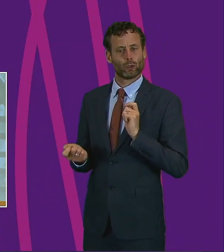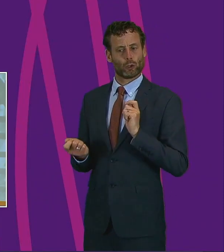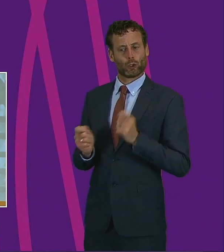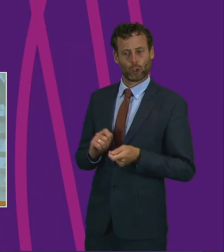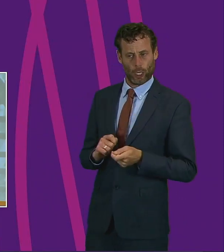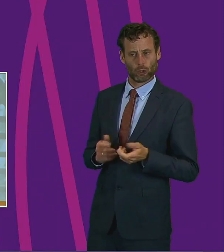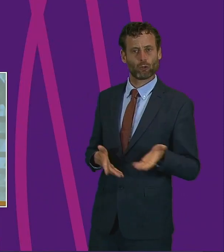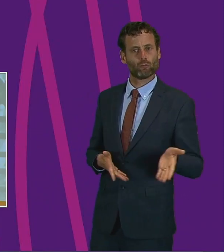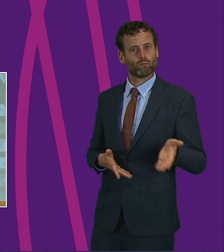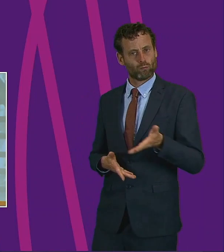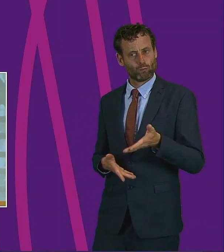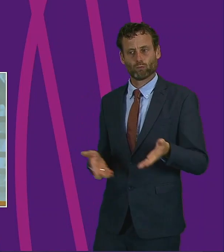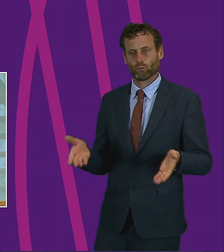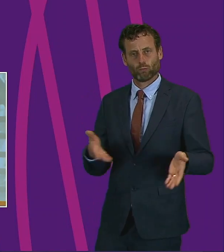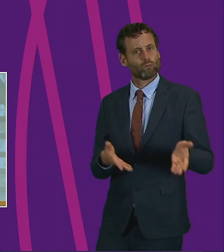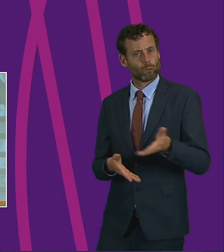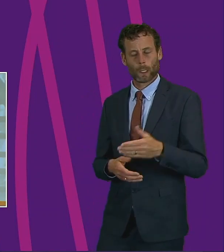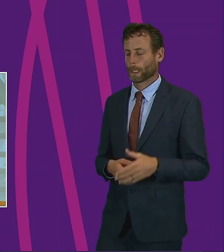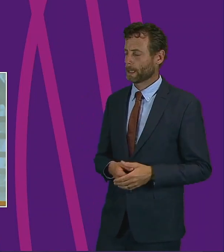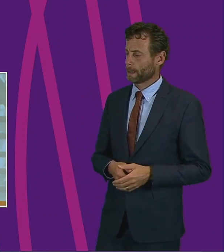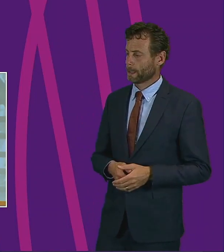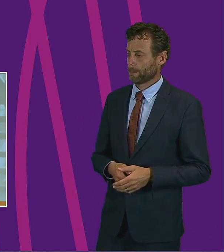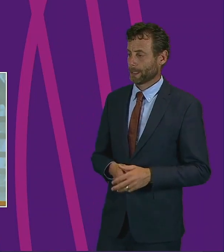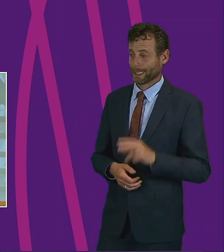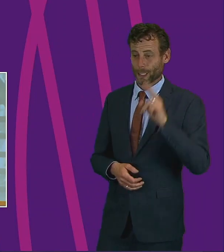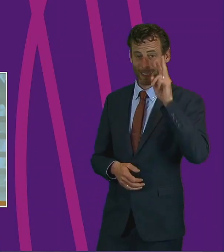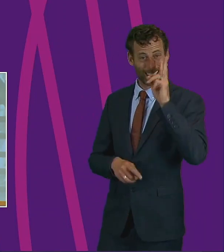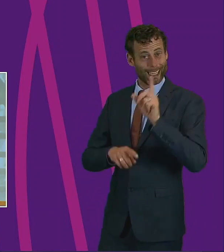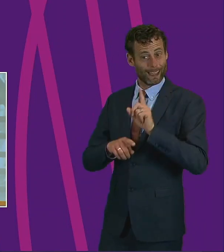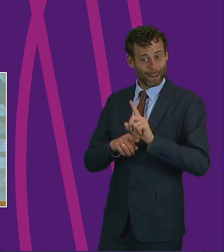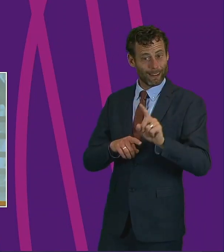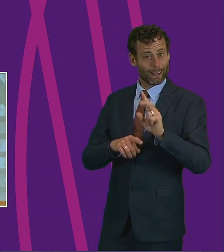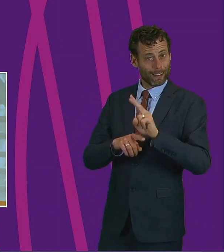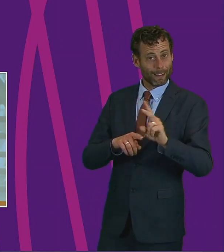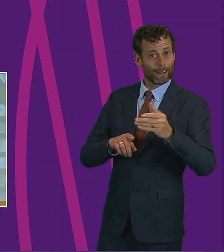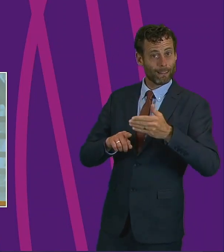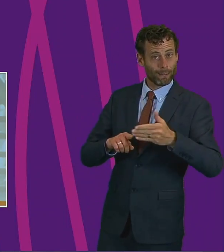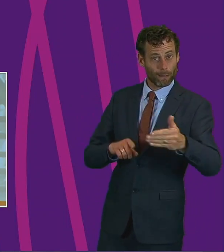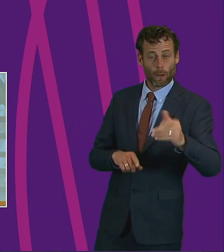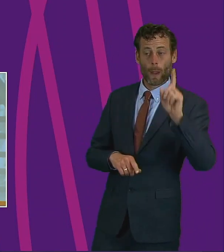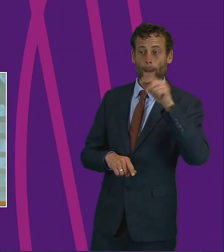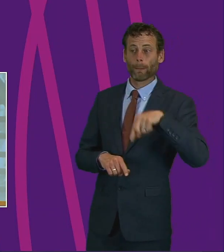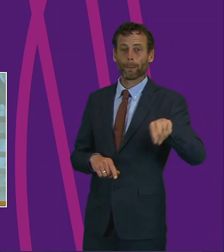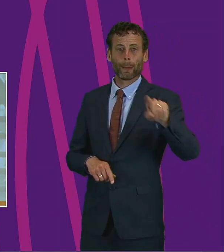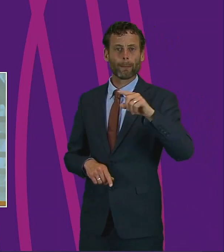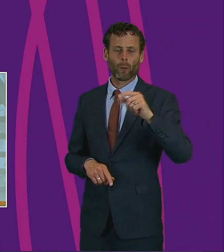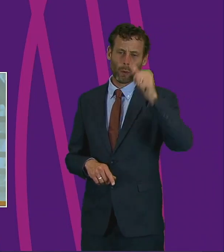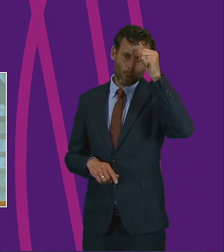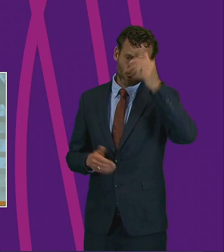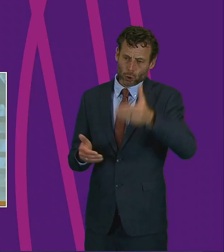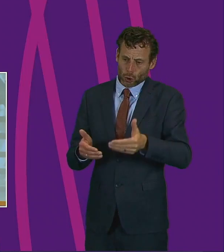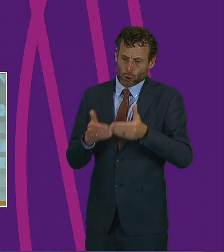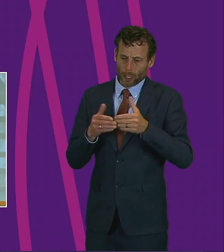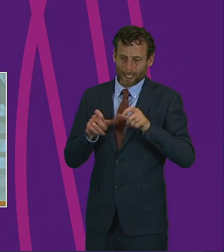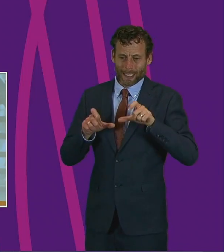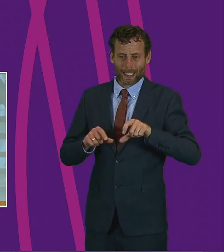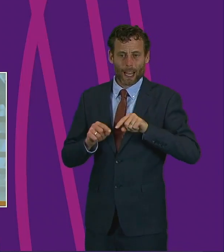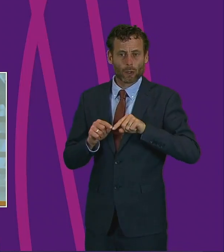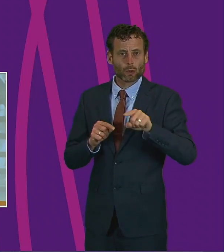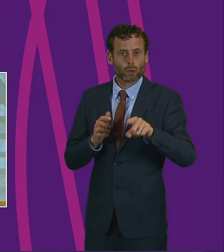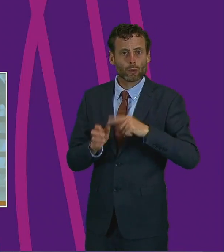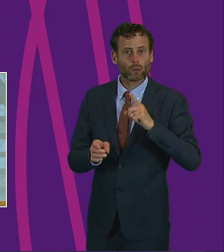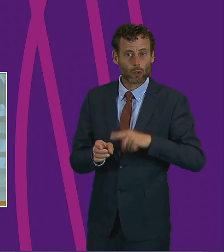continue to impact the public in the coming weeks and months, particularly those who have been asked to shield to the end of July, or those who have sadly lost their jobs,